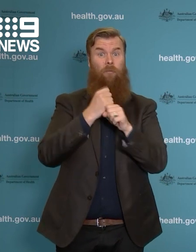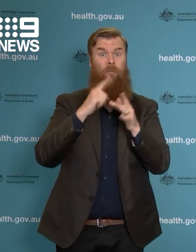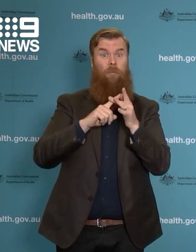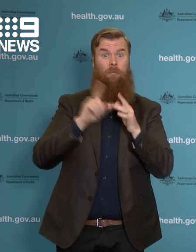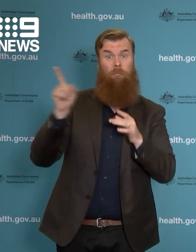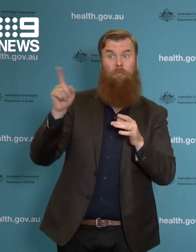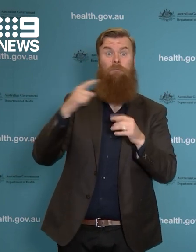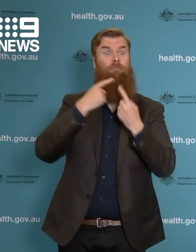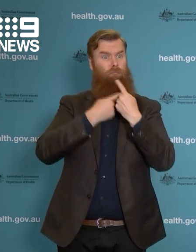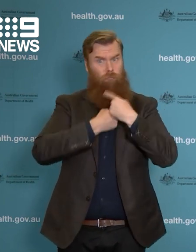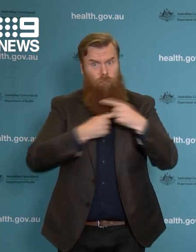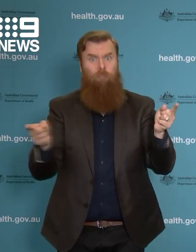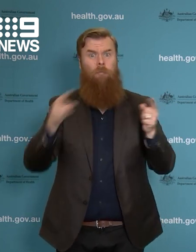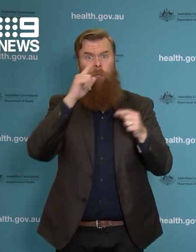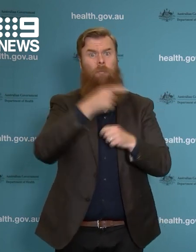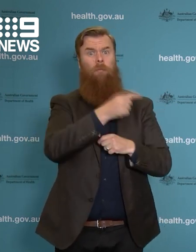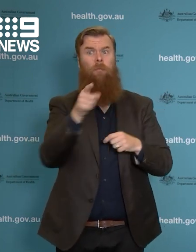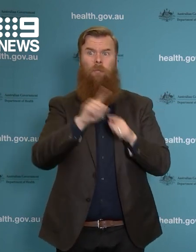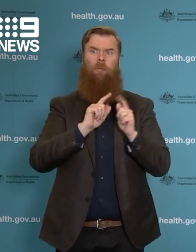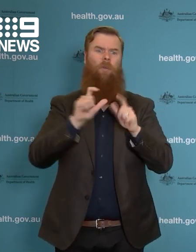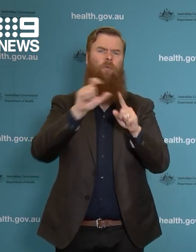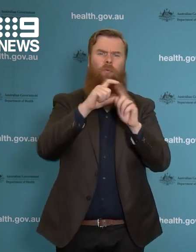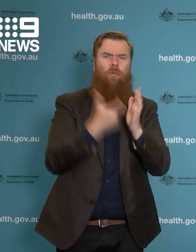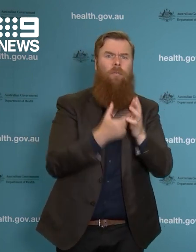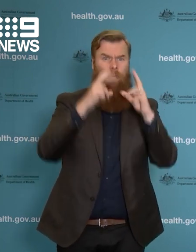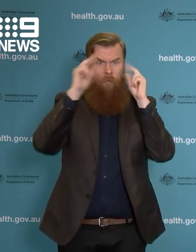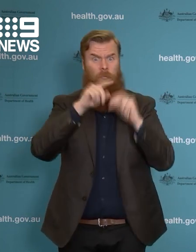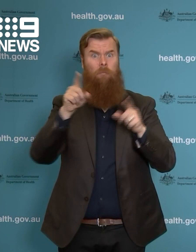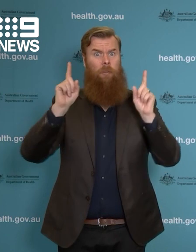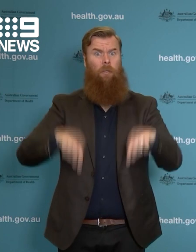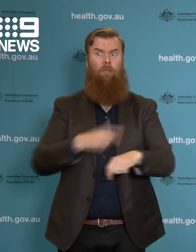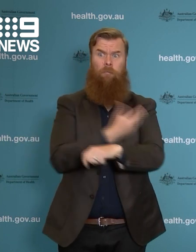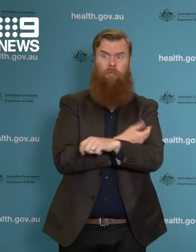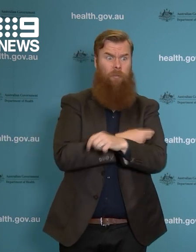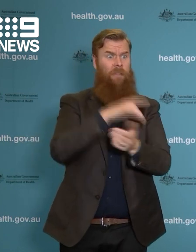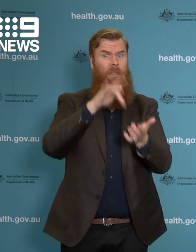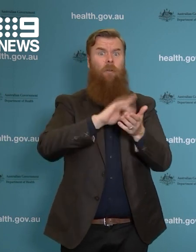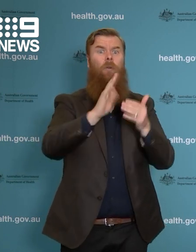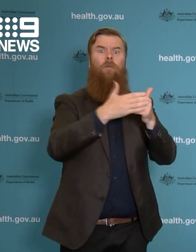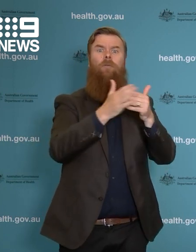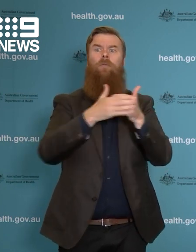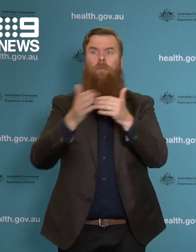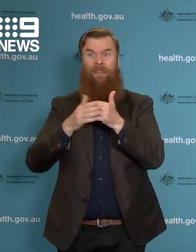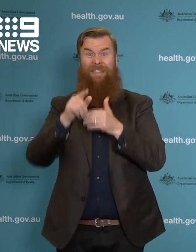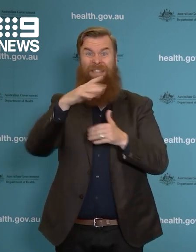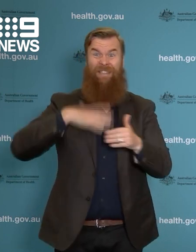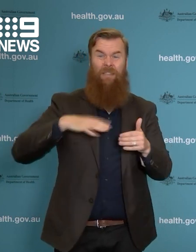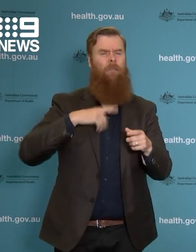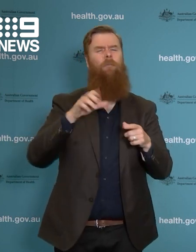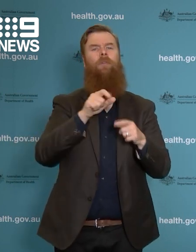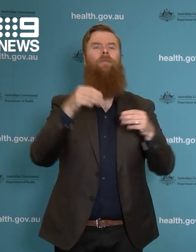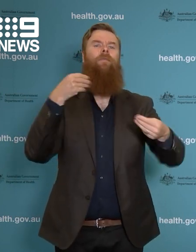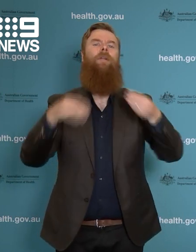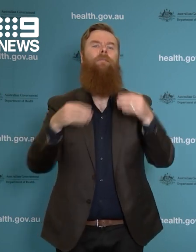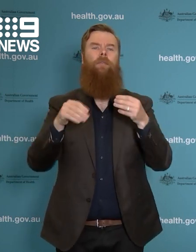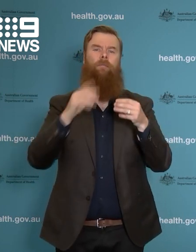five months, given that clinics may be closed or people may be travelling. If you're a week or two before the